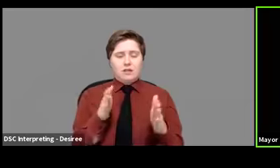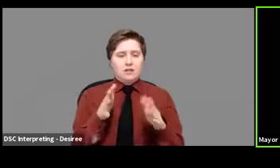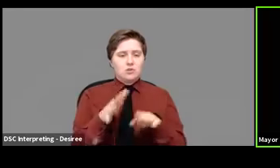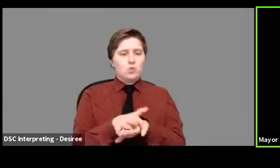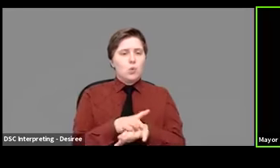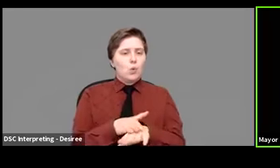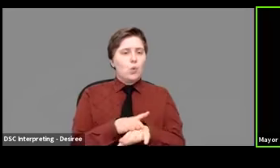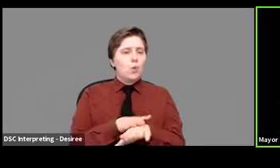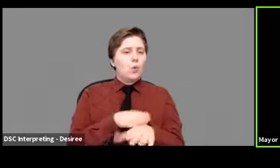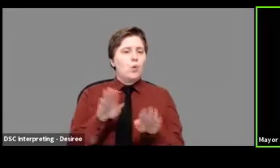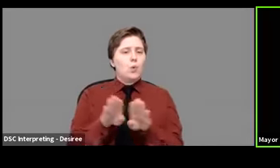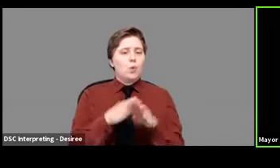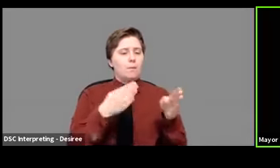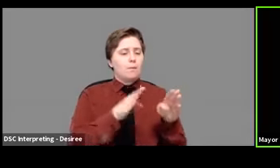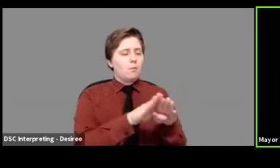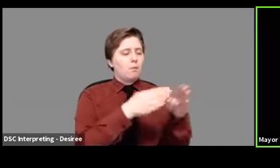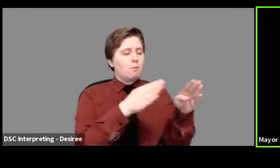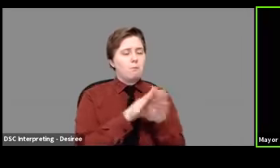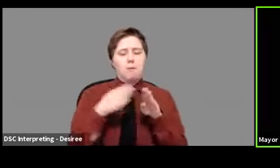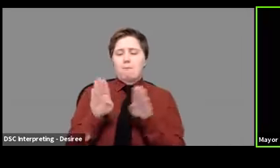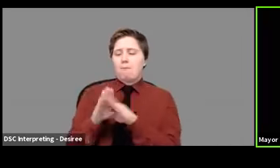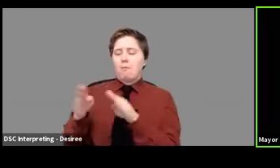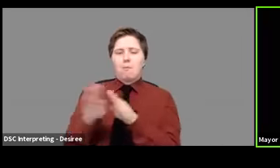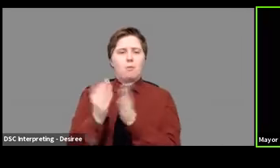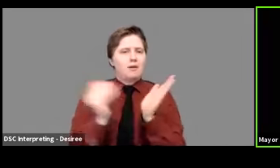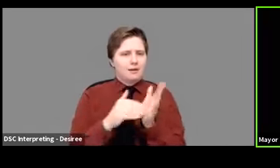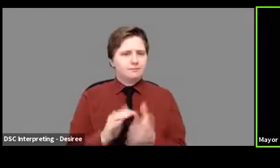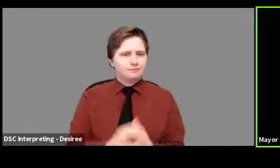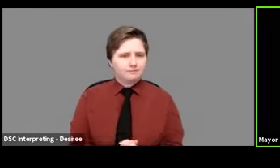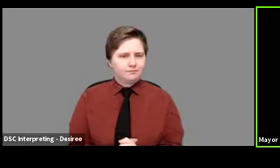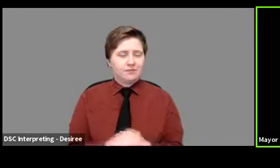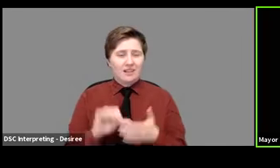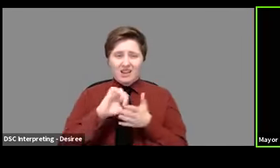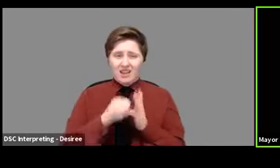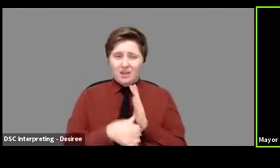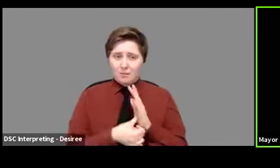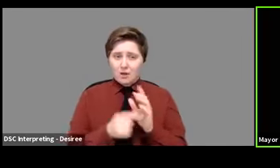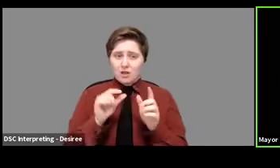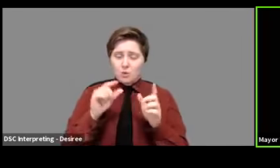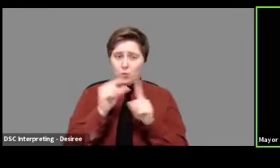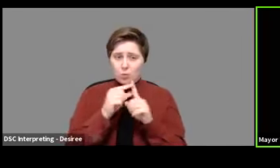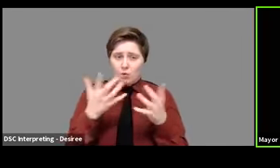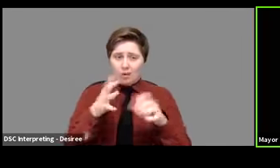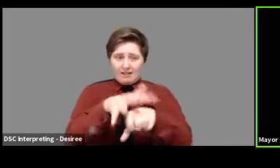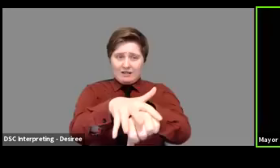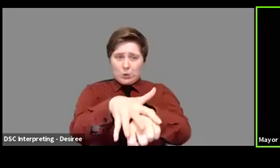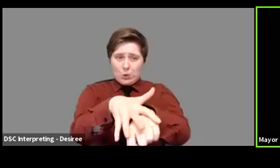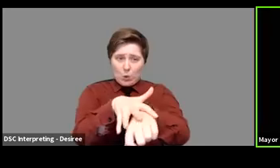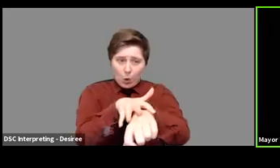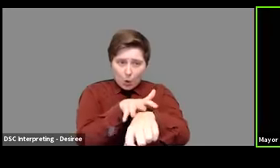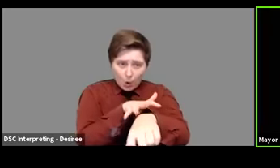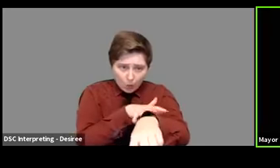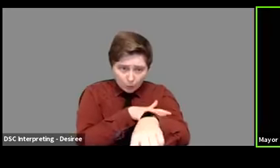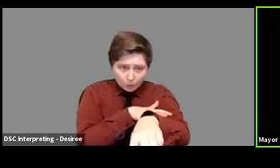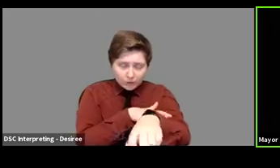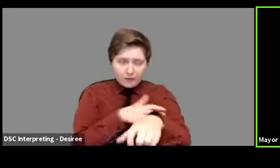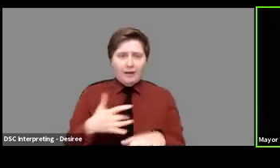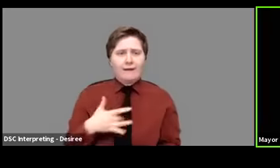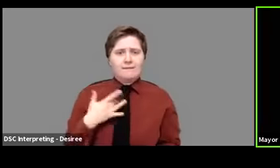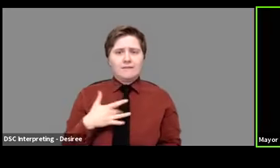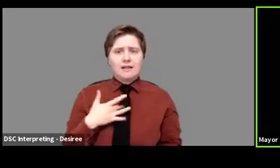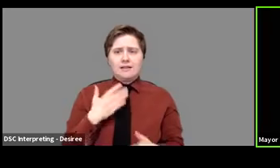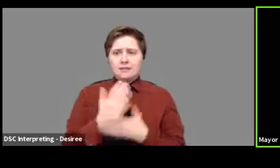reopen Ohio. I think the emphasis should be on the word slowly. My sense is that there might have been some